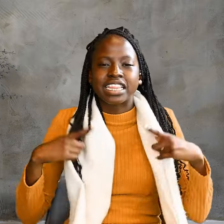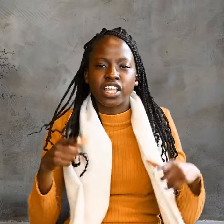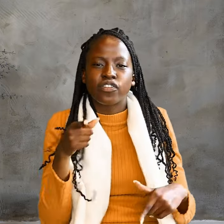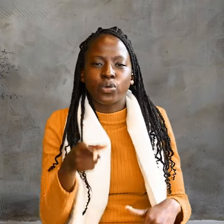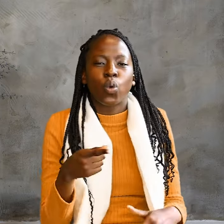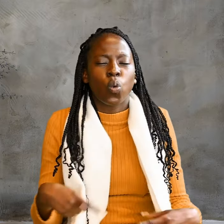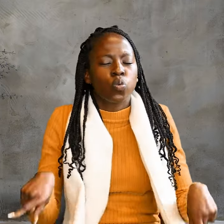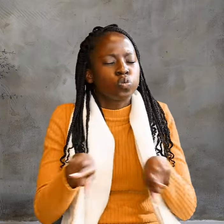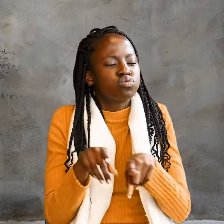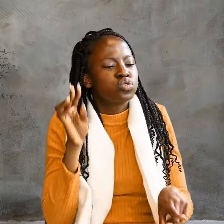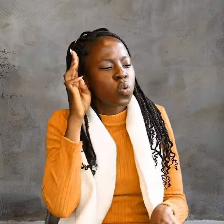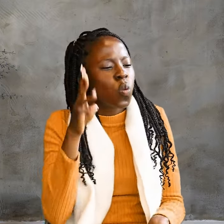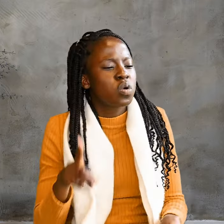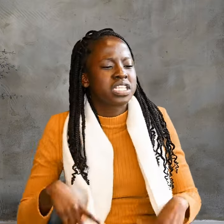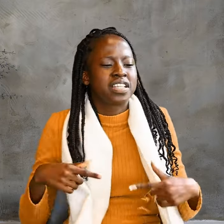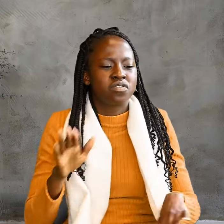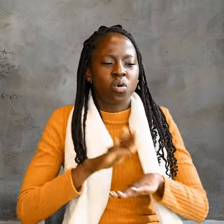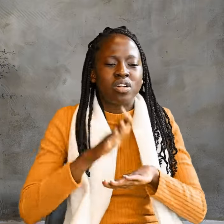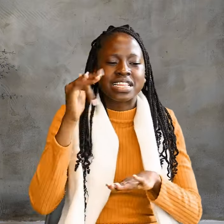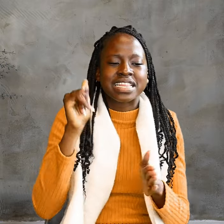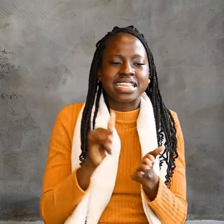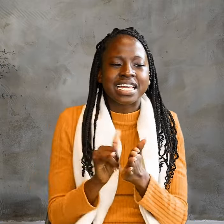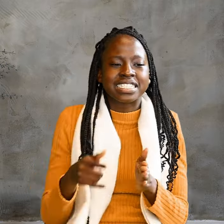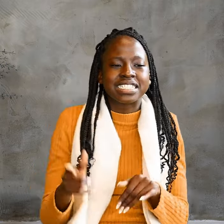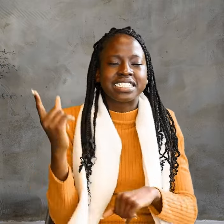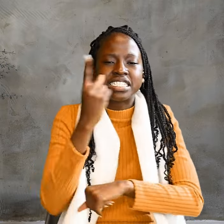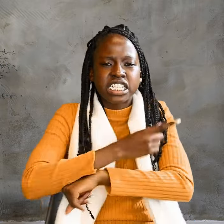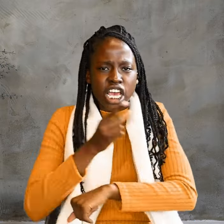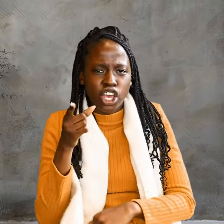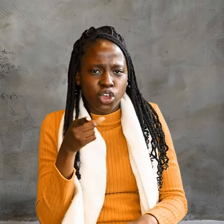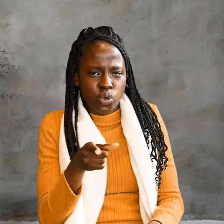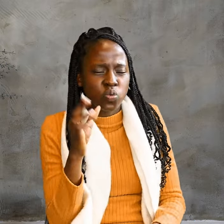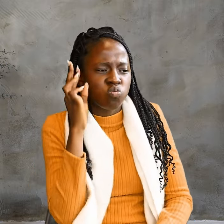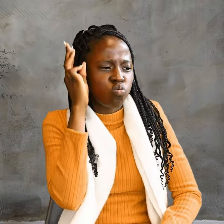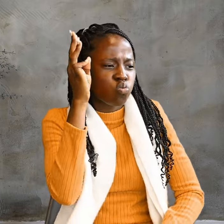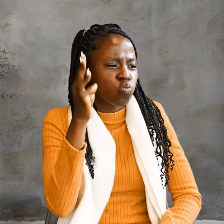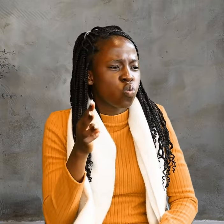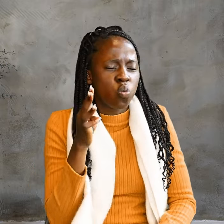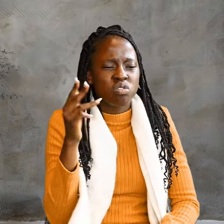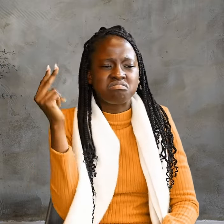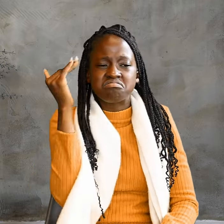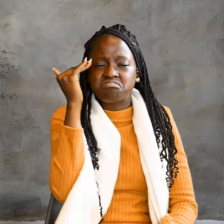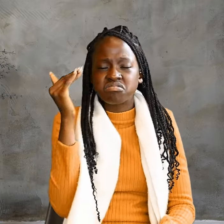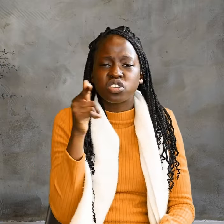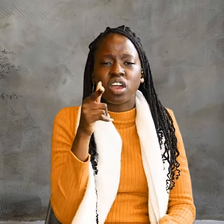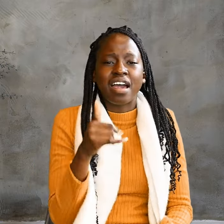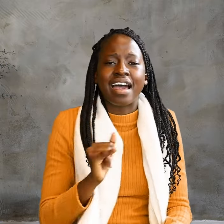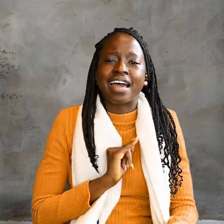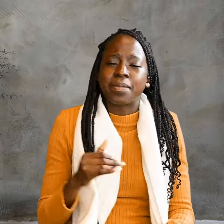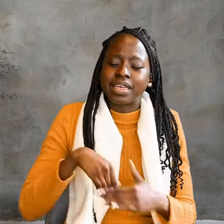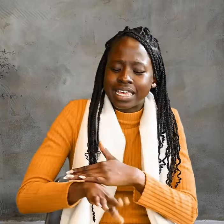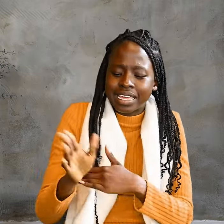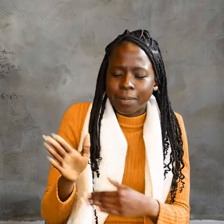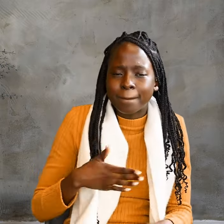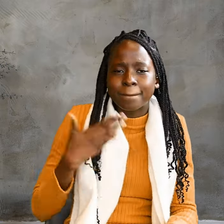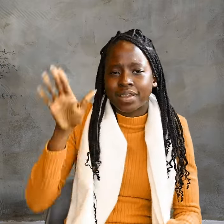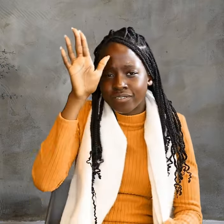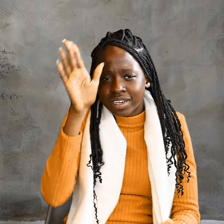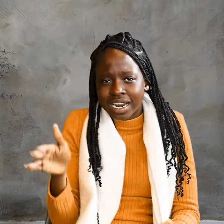On that day, you will realize that I am in my Father and you are in me and I am in